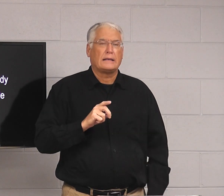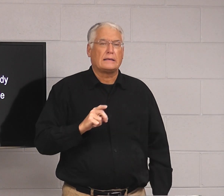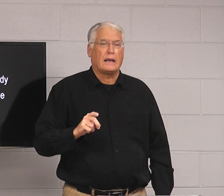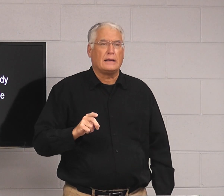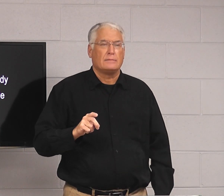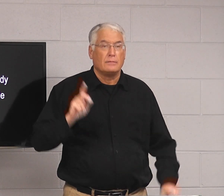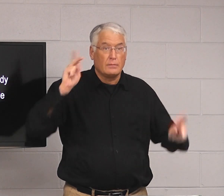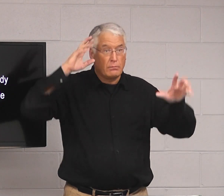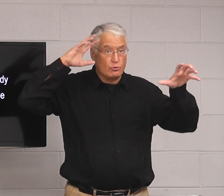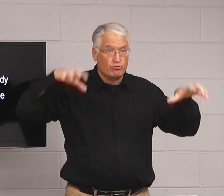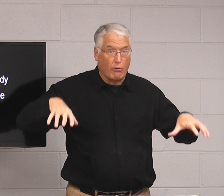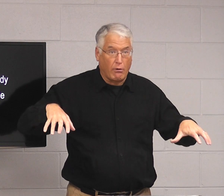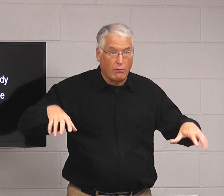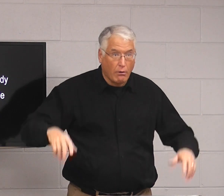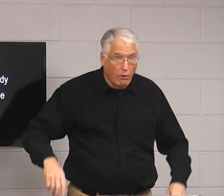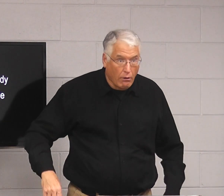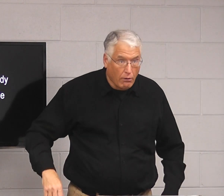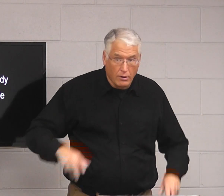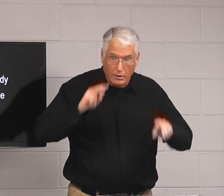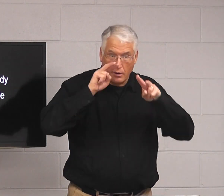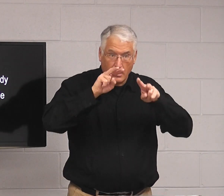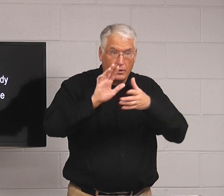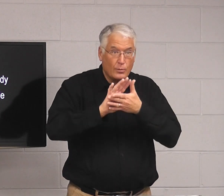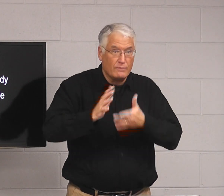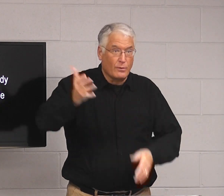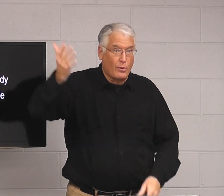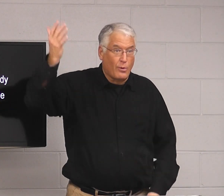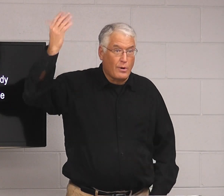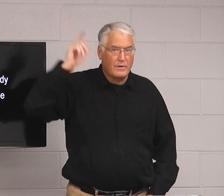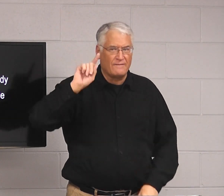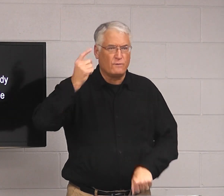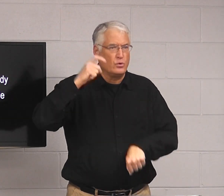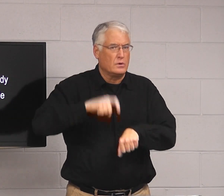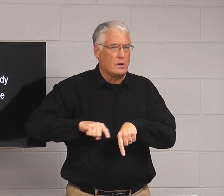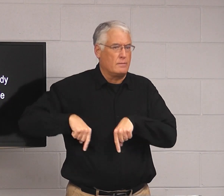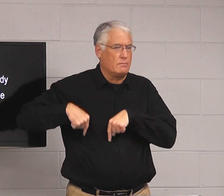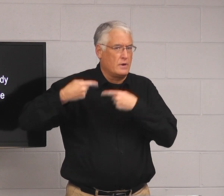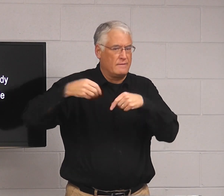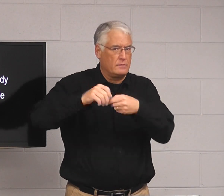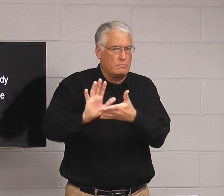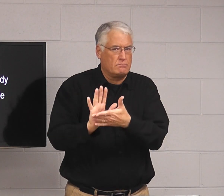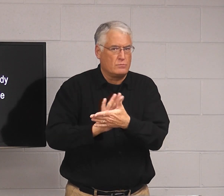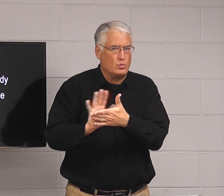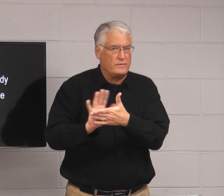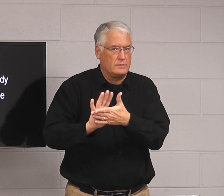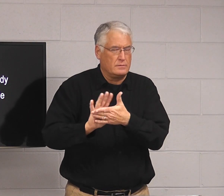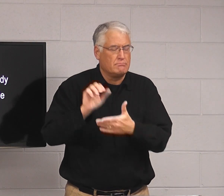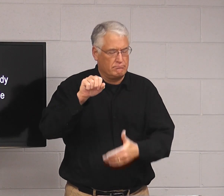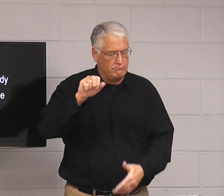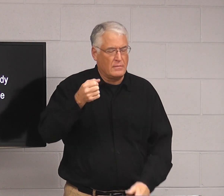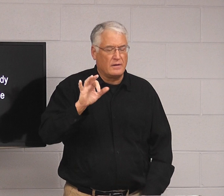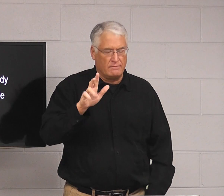There was a word. And they said, damn. I was watching that movie a long time ago. It was the first time that I'd ever watched that movie.